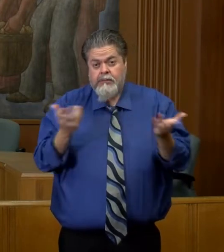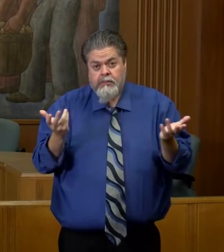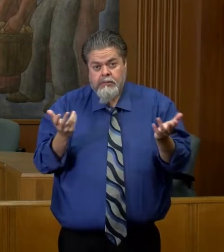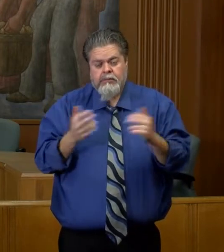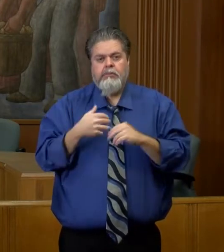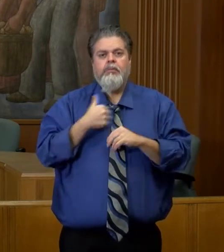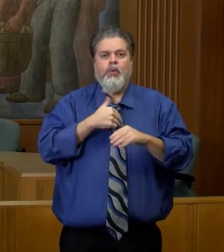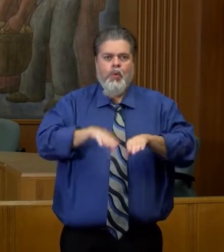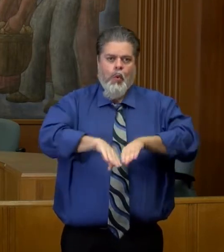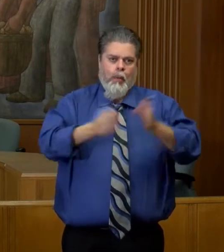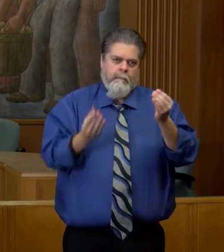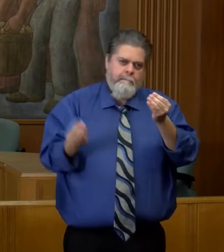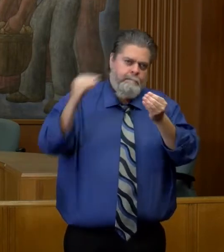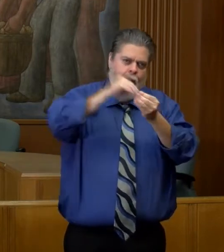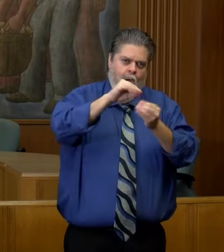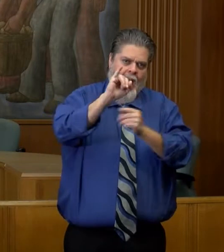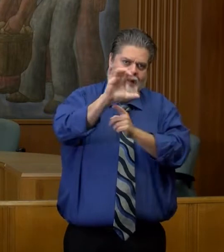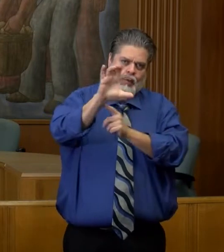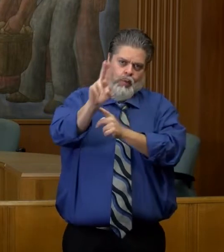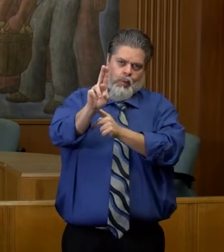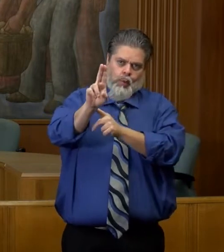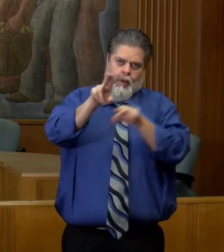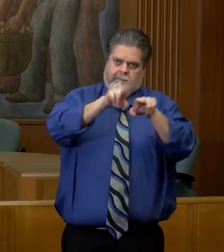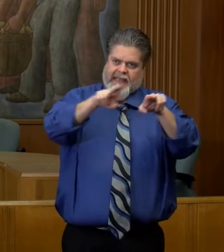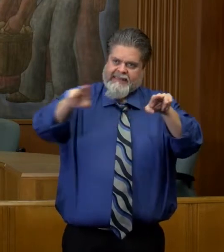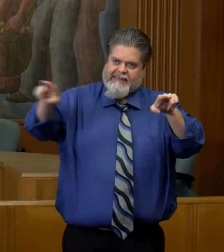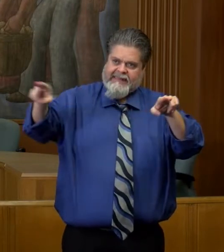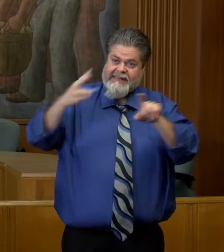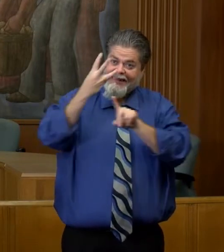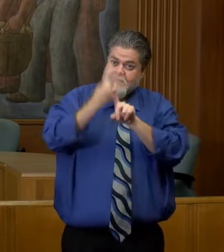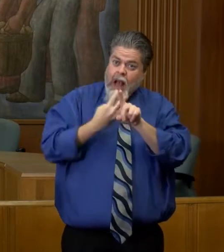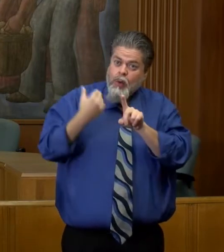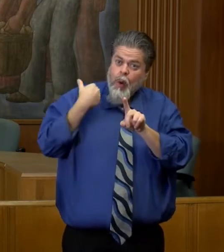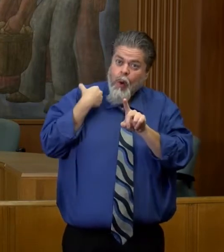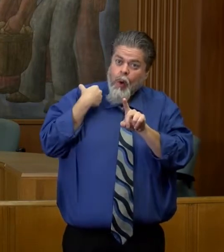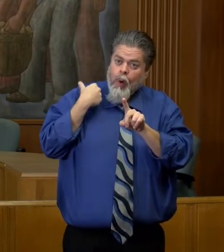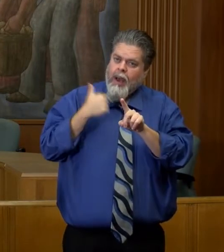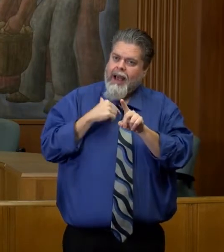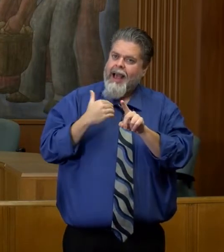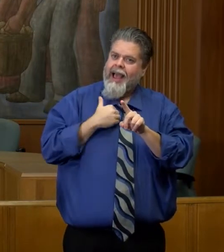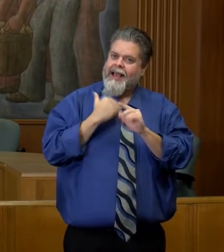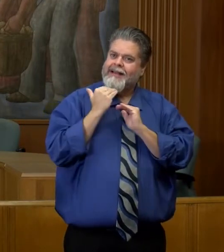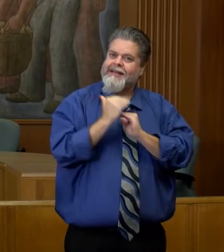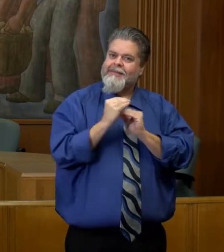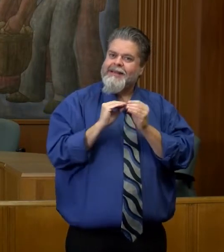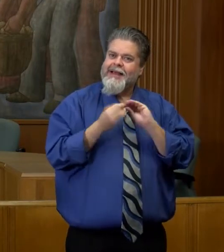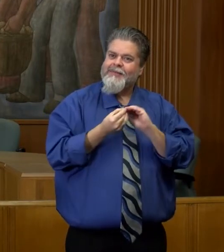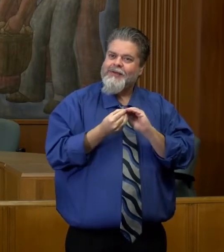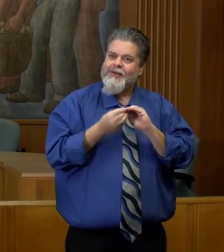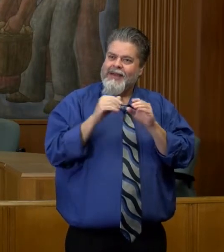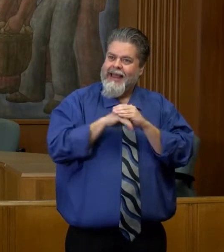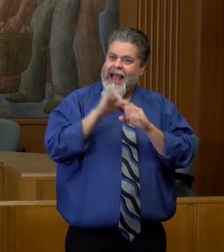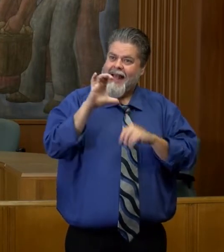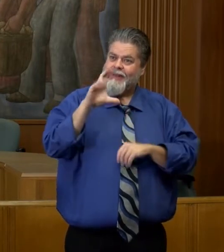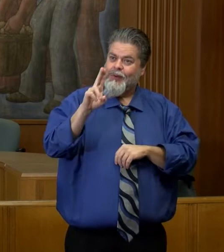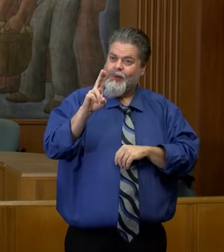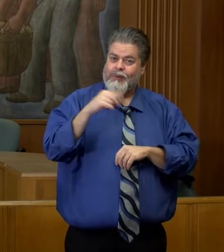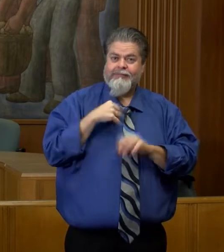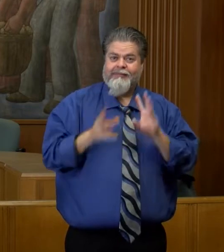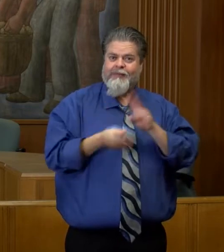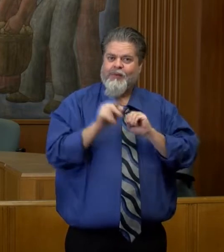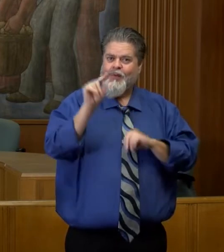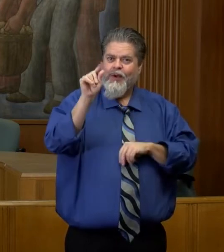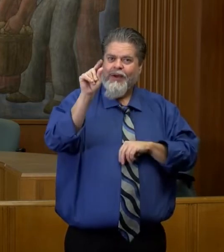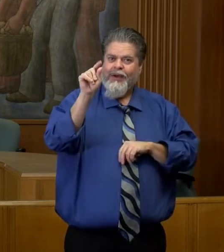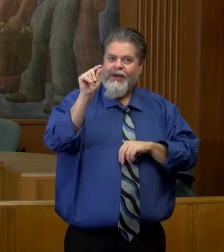we've opened up more ICU beds. If you'd asked me six months ago how many ICU beds in your main medical ICU, I would have said 20.